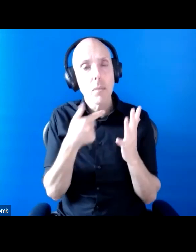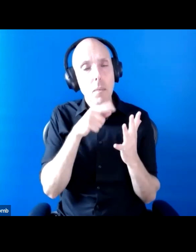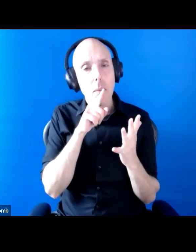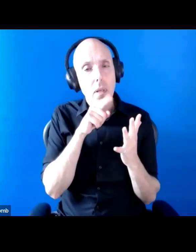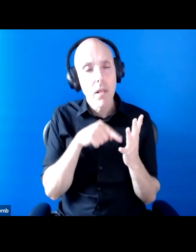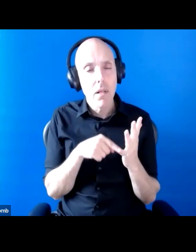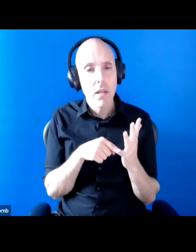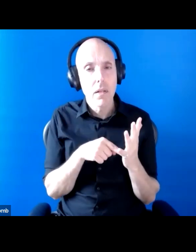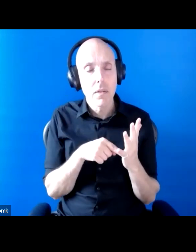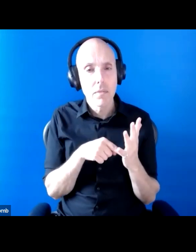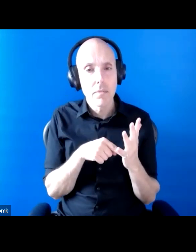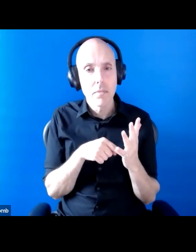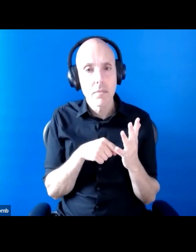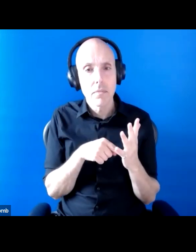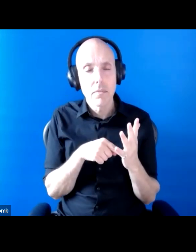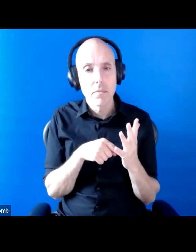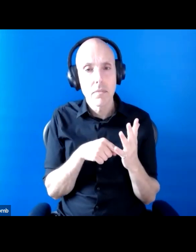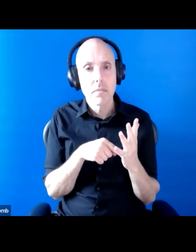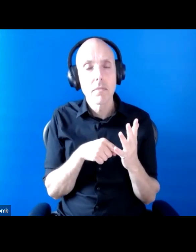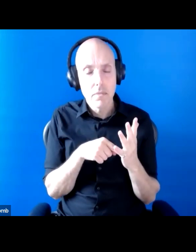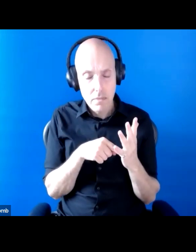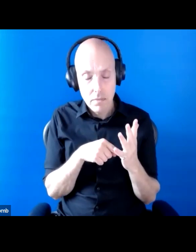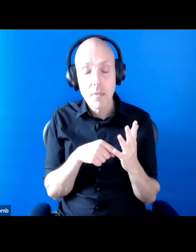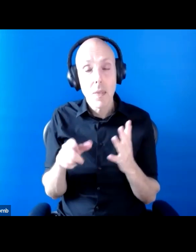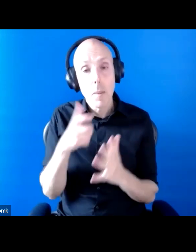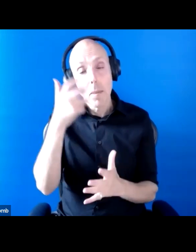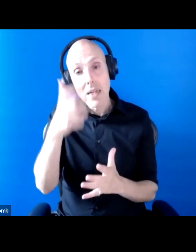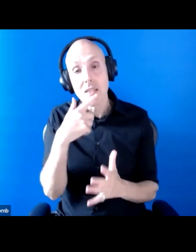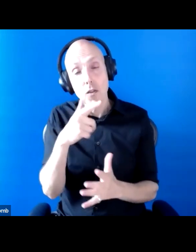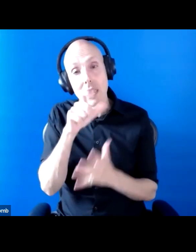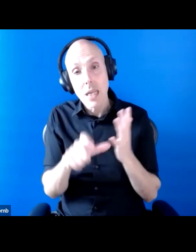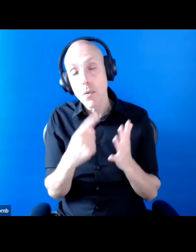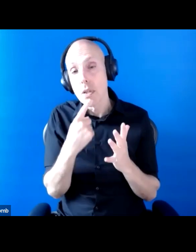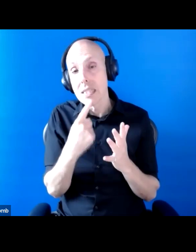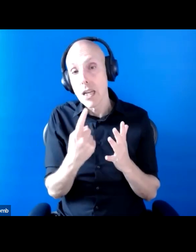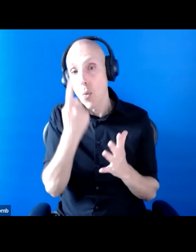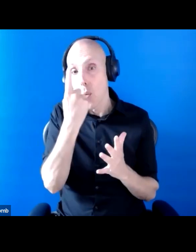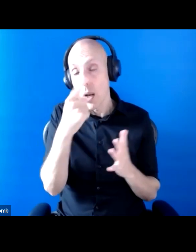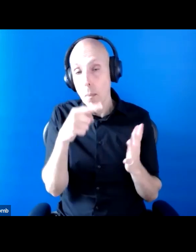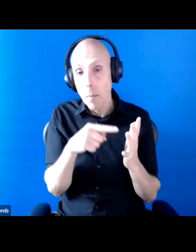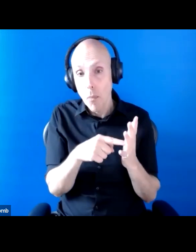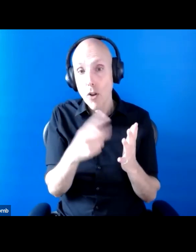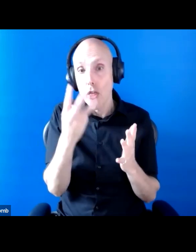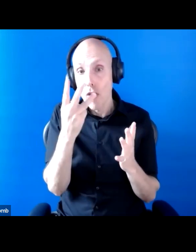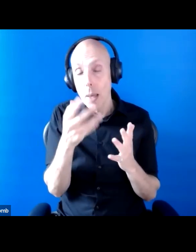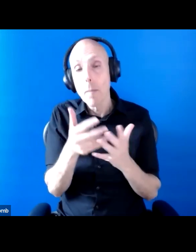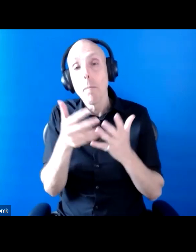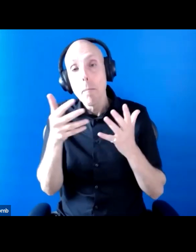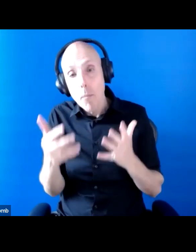the Minister for Disabled People is quoting that there's 1.3 more disabled people in work. She's claiming